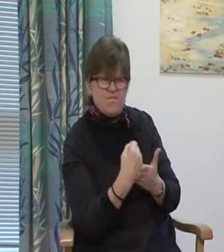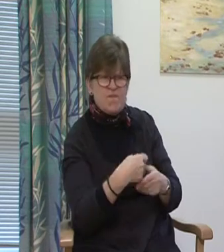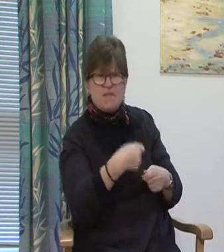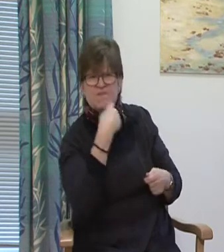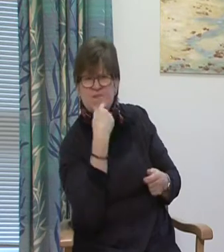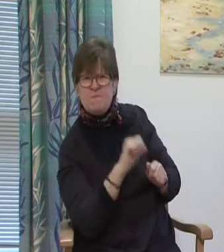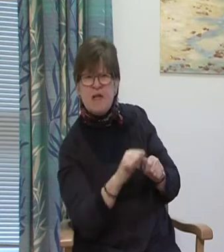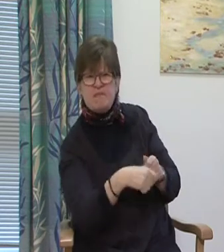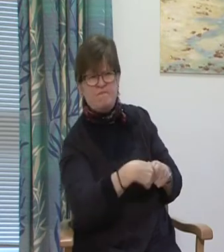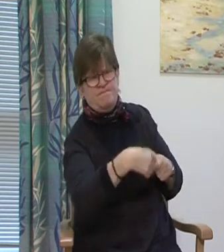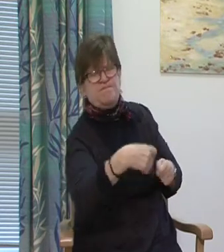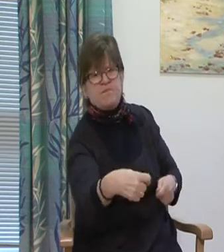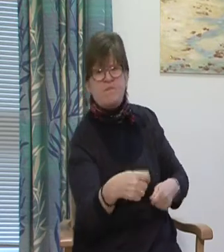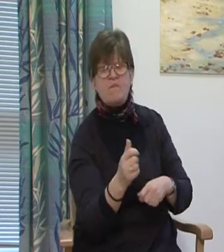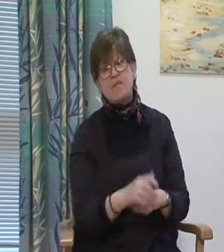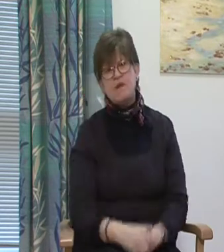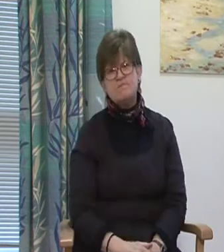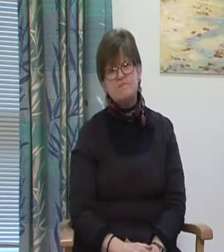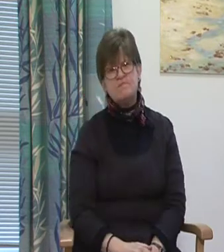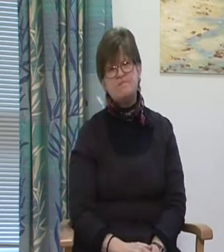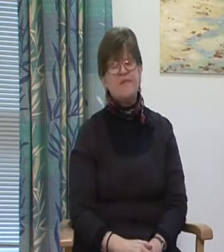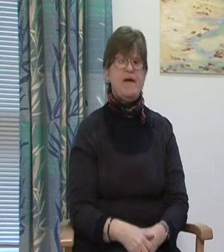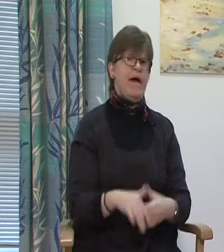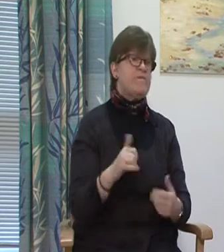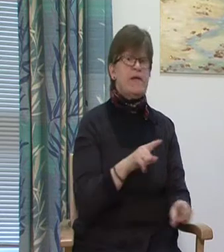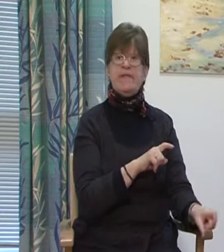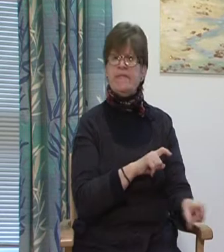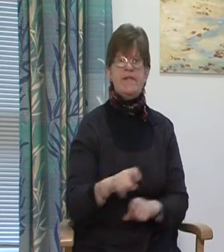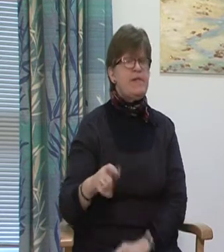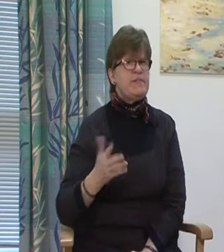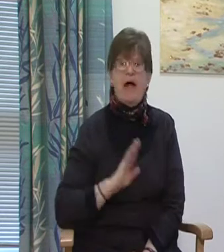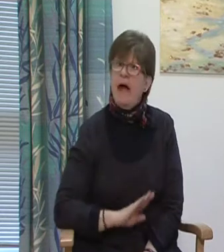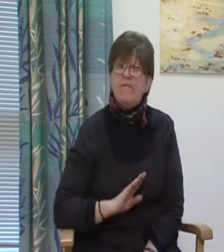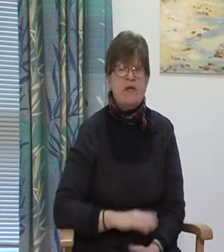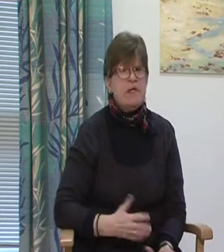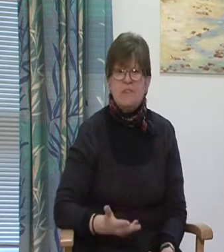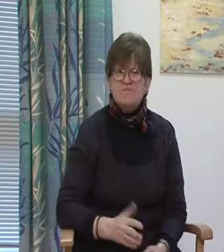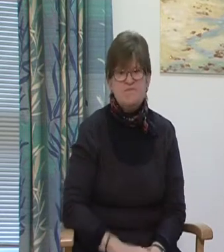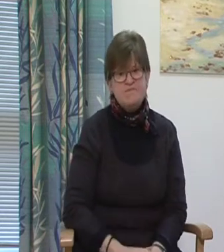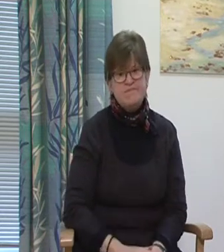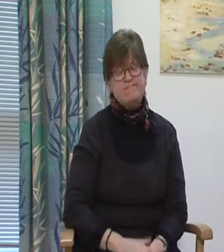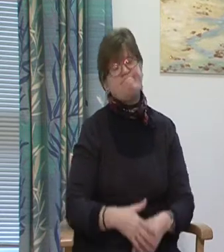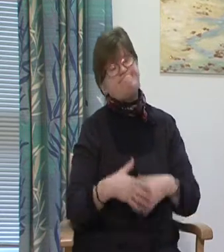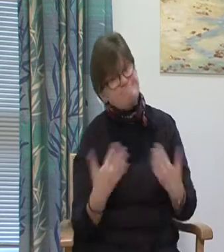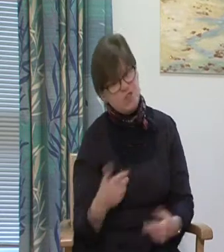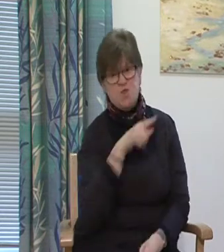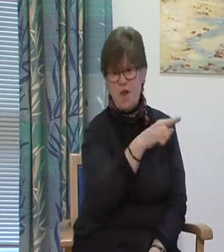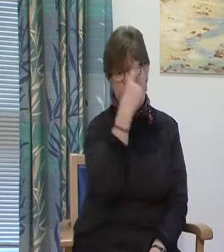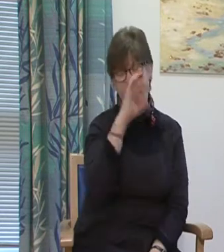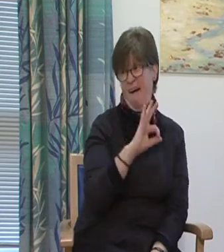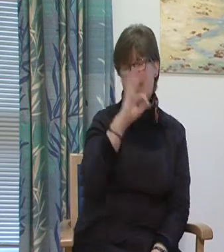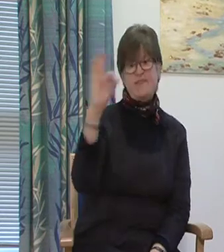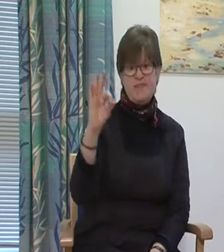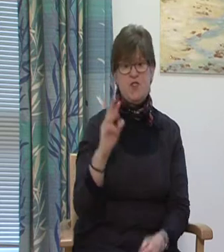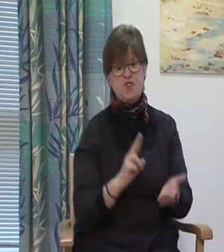You can ask the Northern Island Commissioner for Complaints, known as the Ombudsman, to investigate your